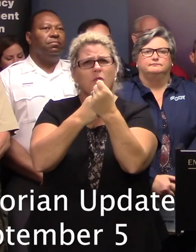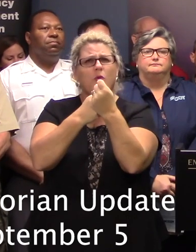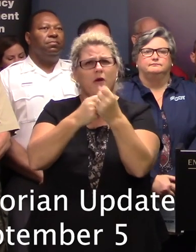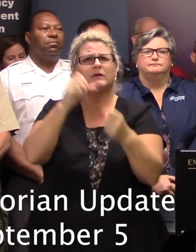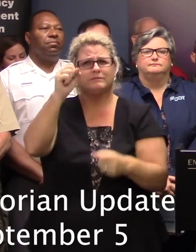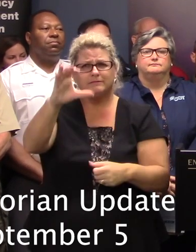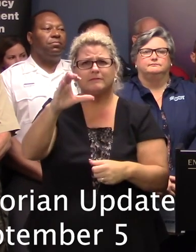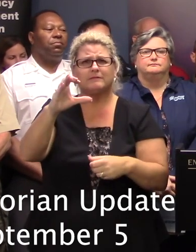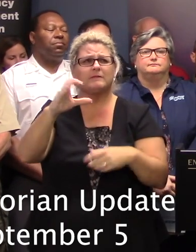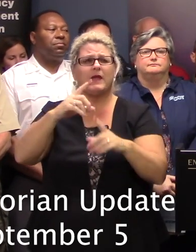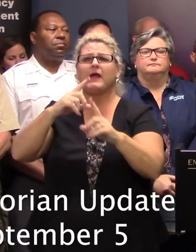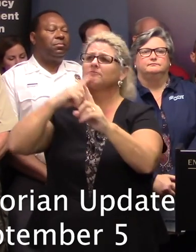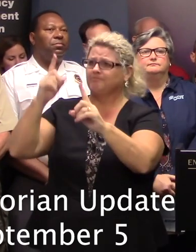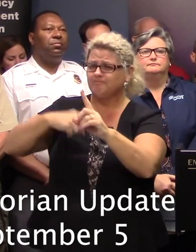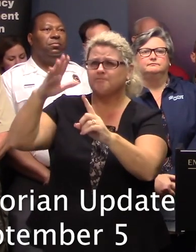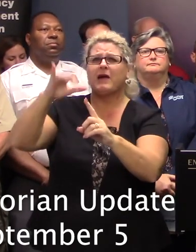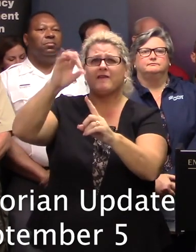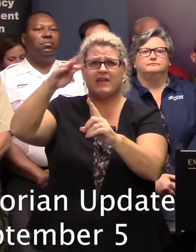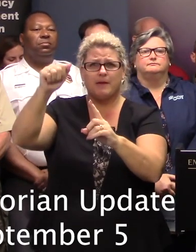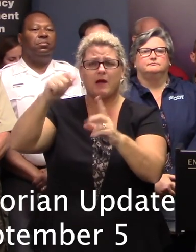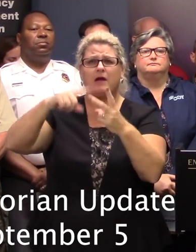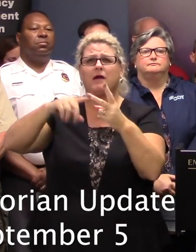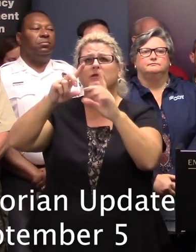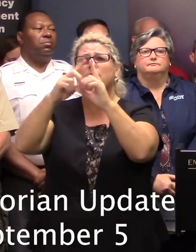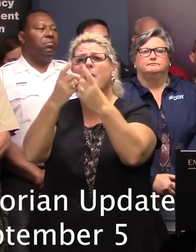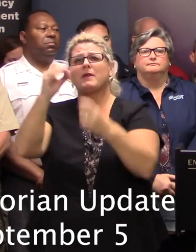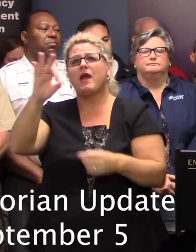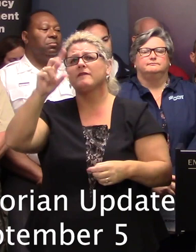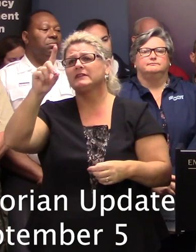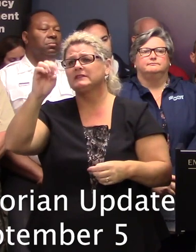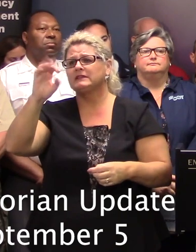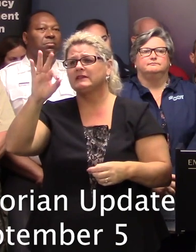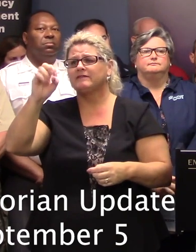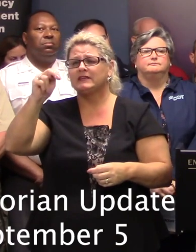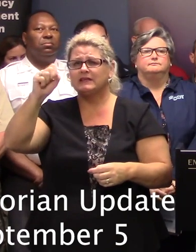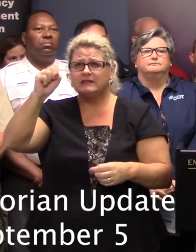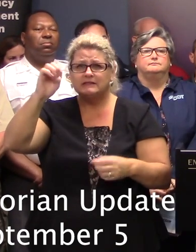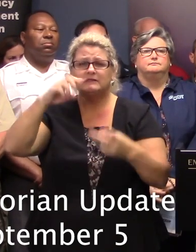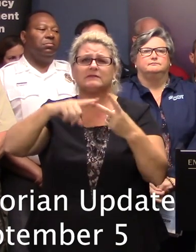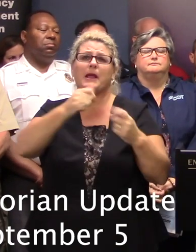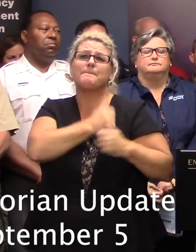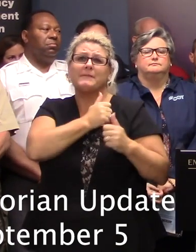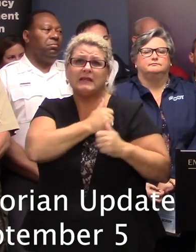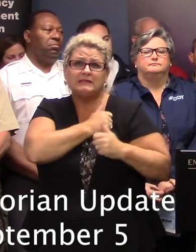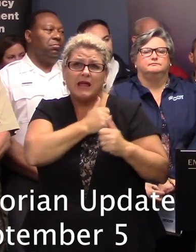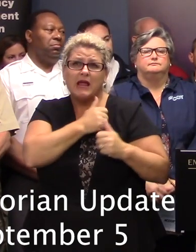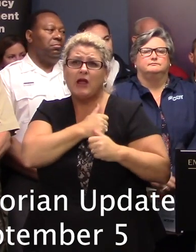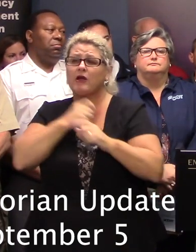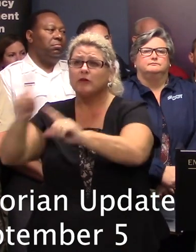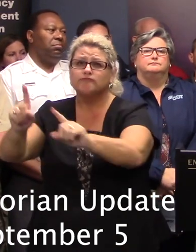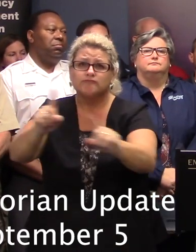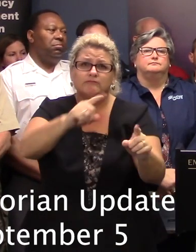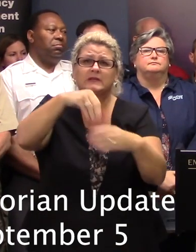by FEMA. As a Department of Defense entity, we're in close contact with the military installations in the state of